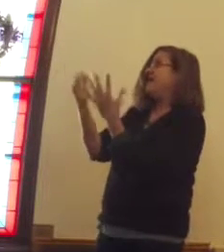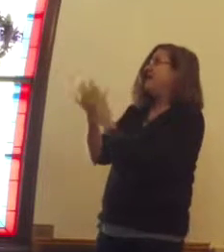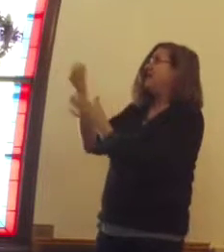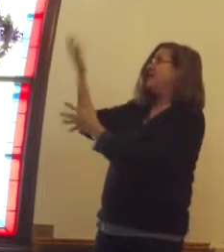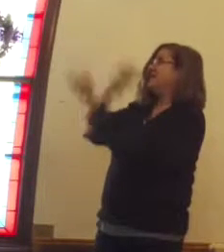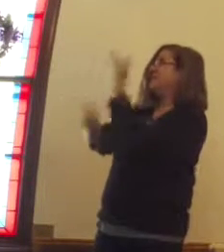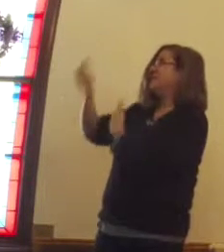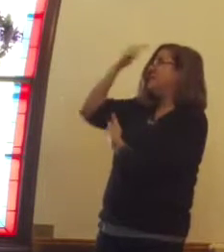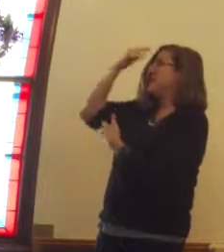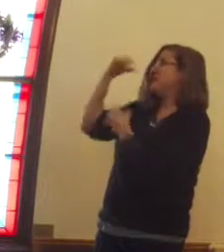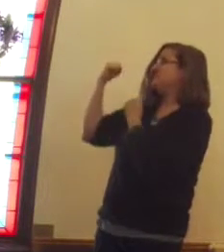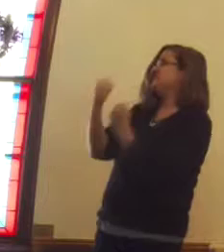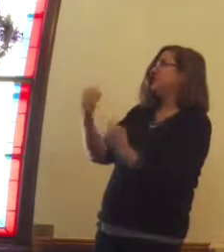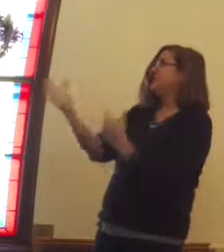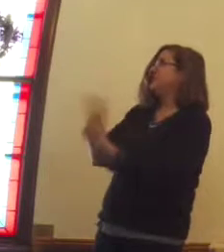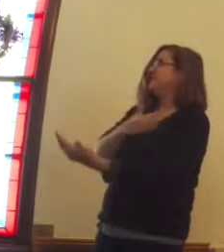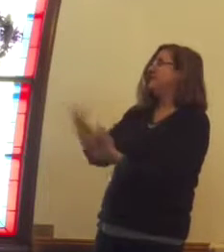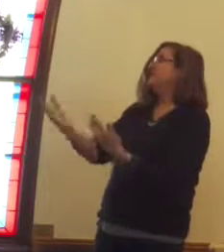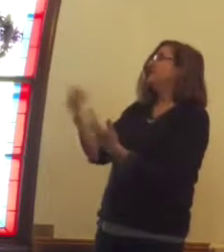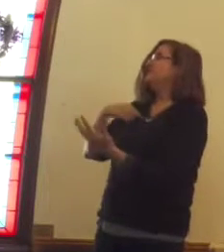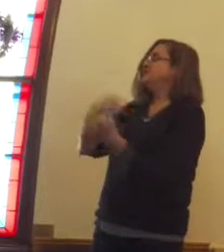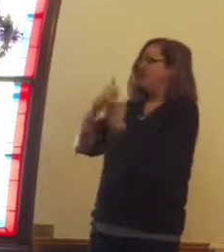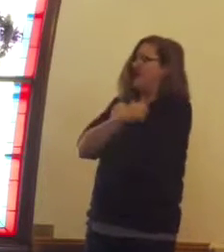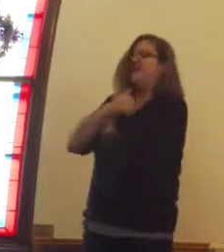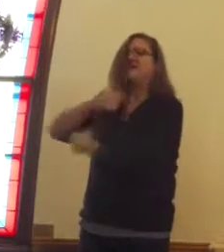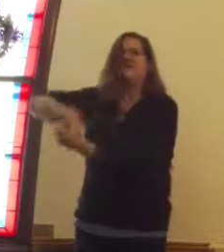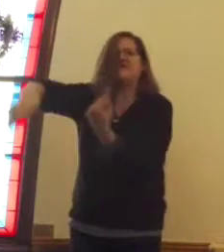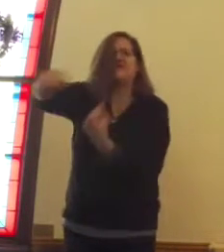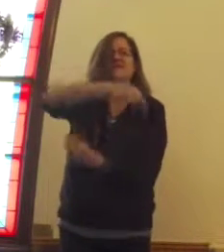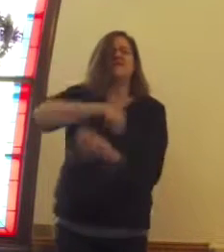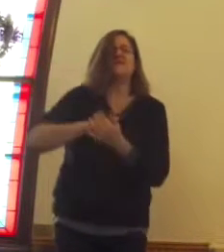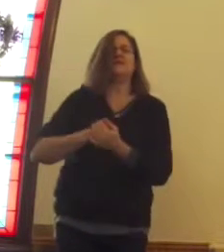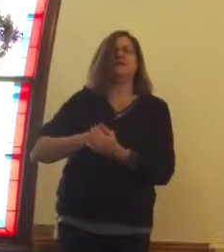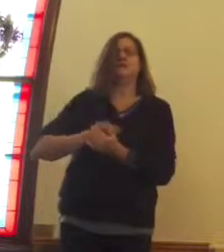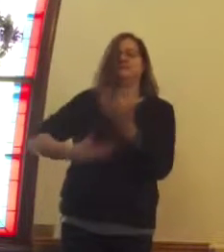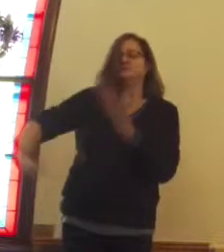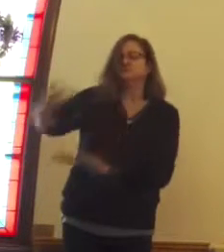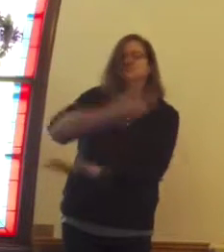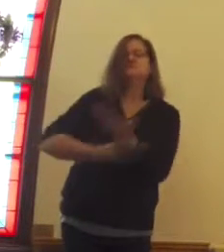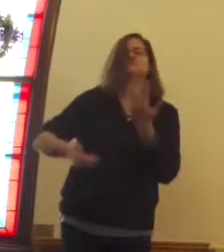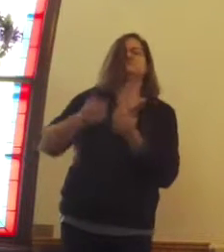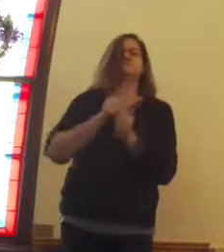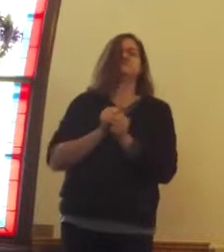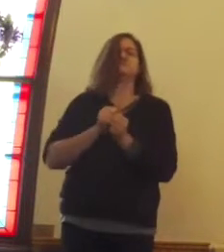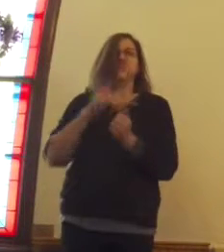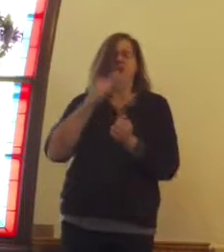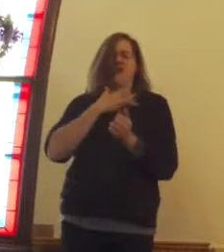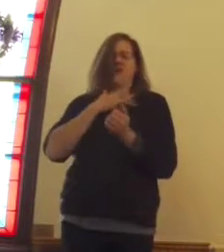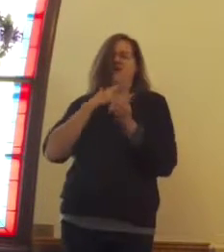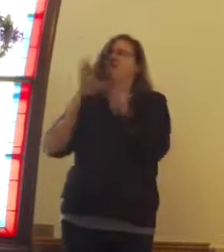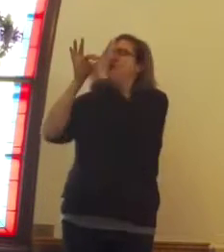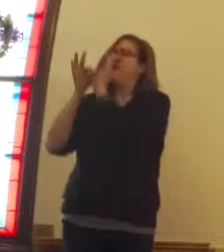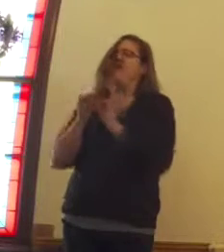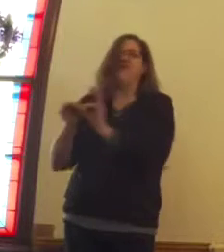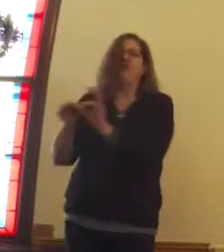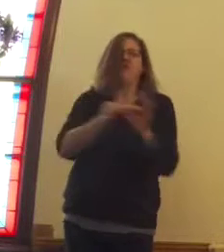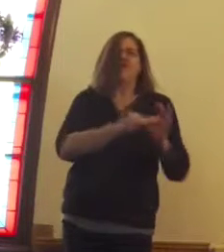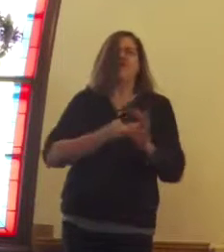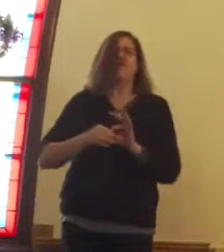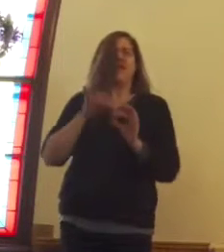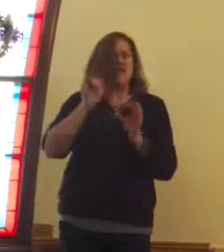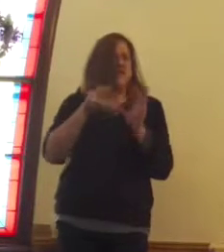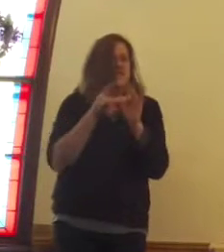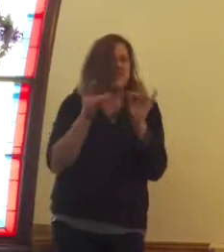mind and our strength and to love one another with all of our hearts. Now, if you listen to that